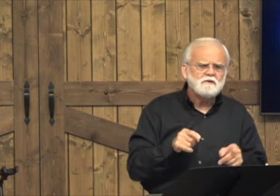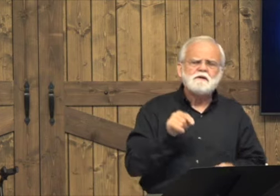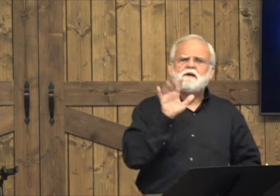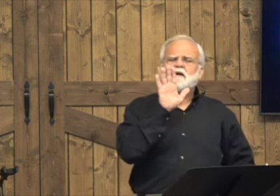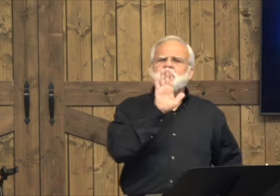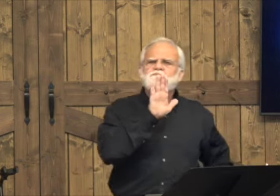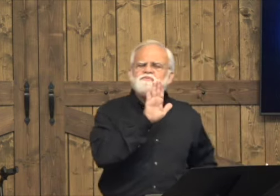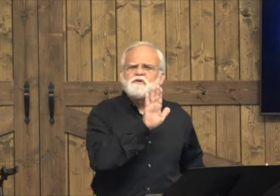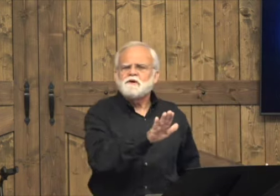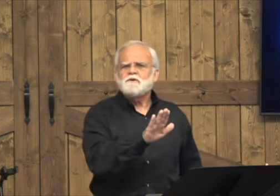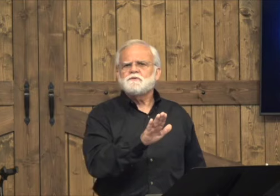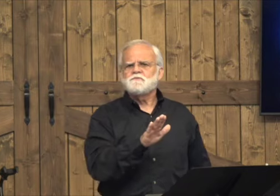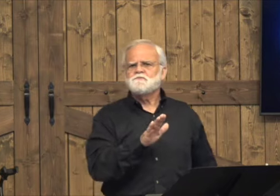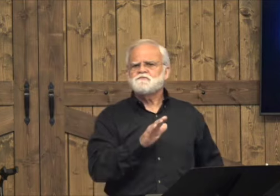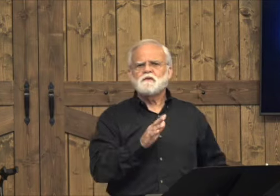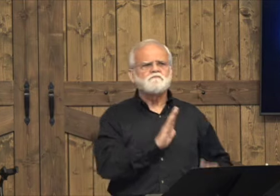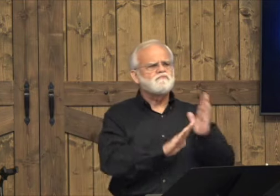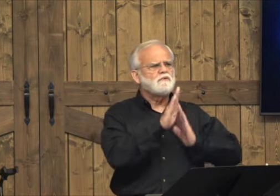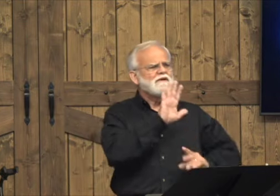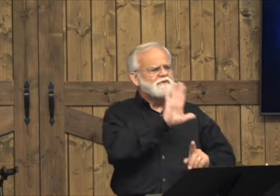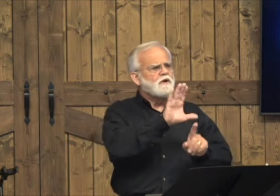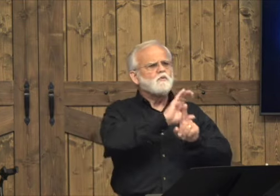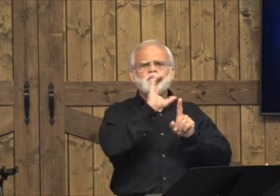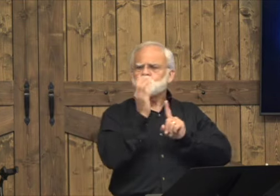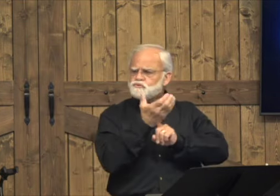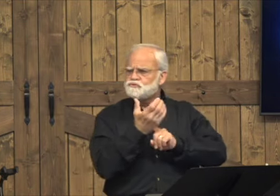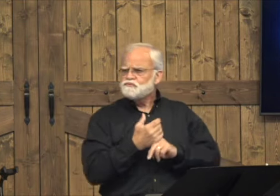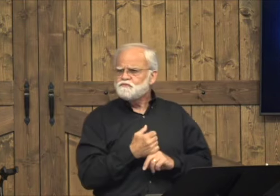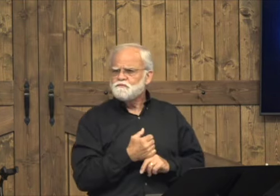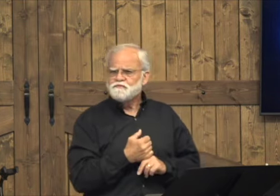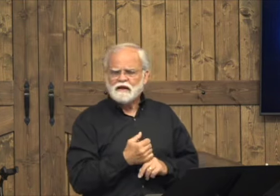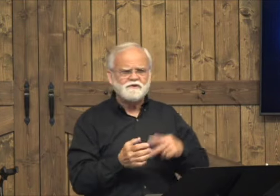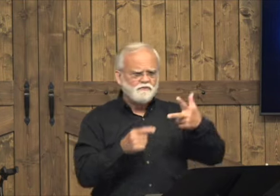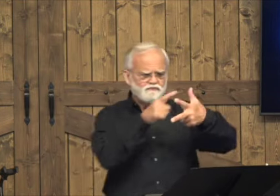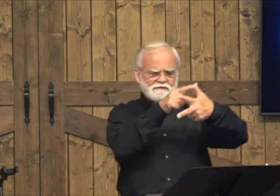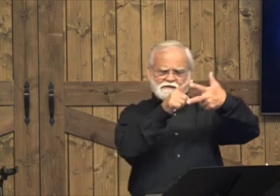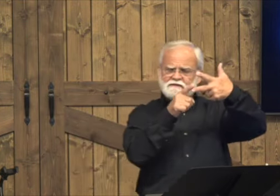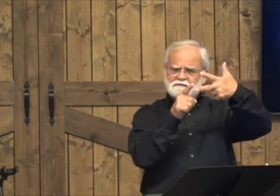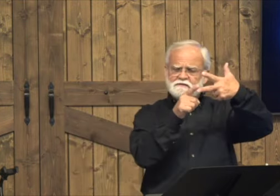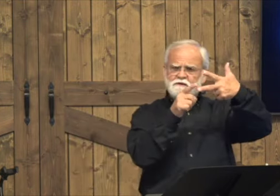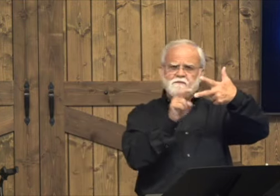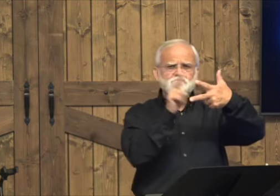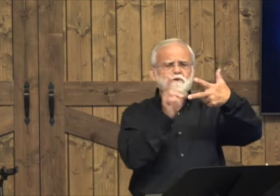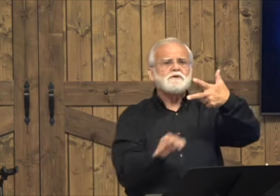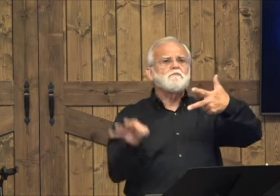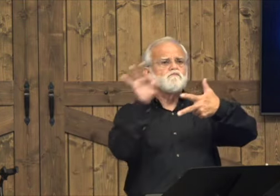doesn't really say. But part of their culture